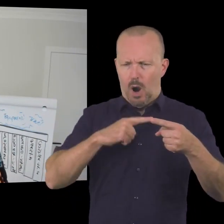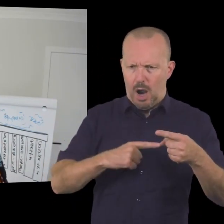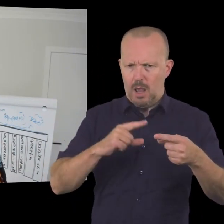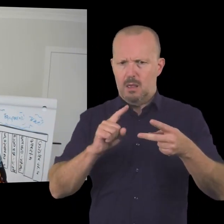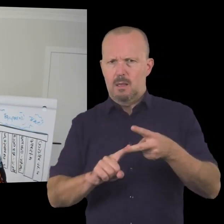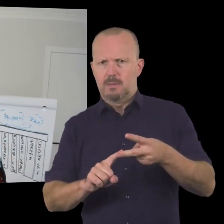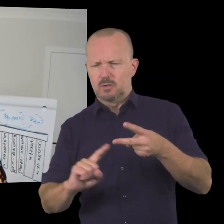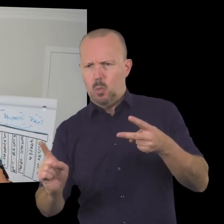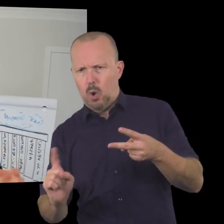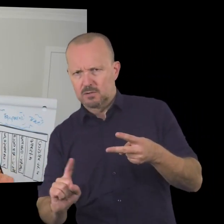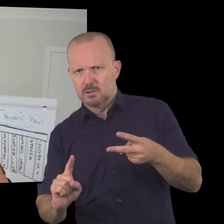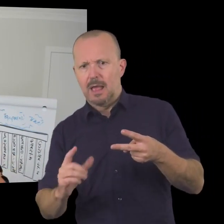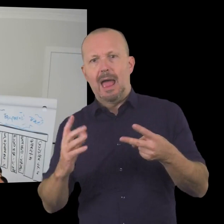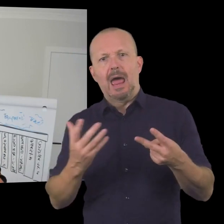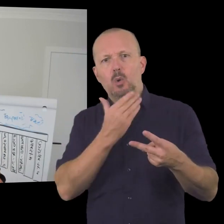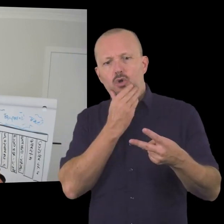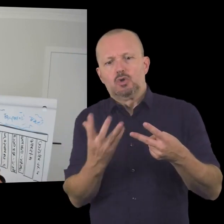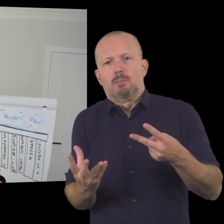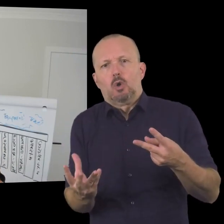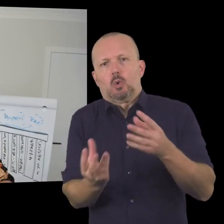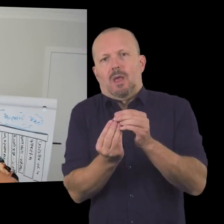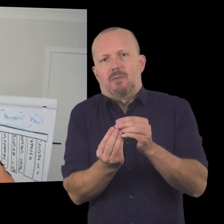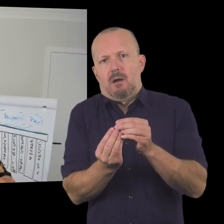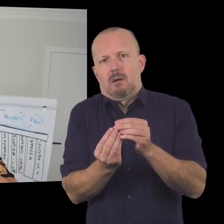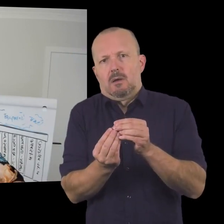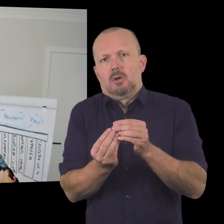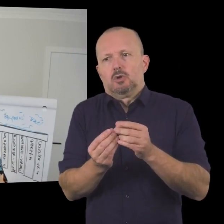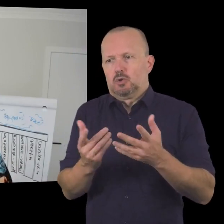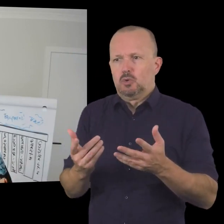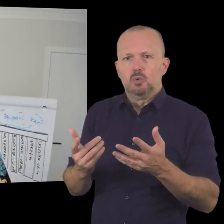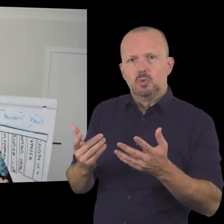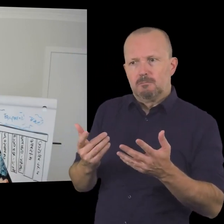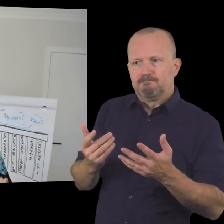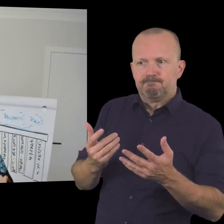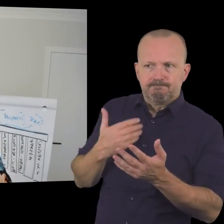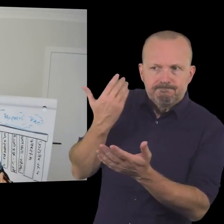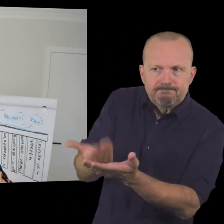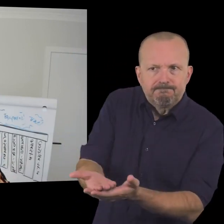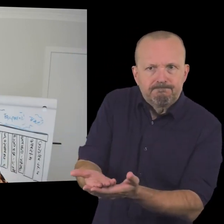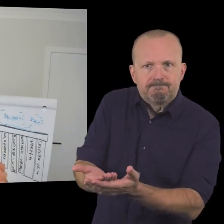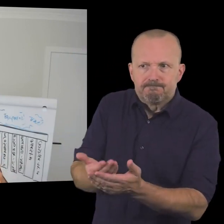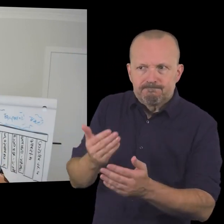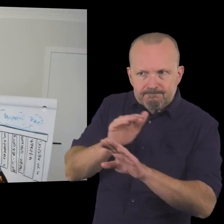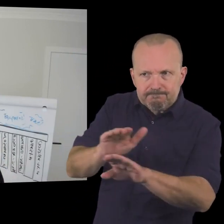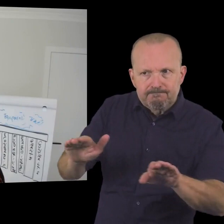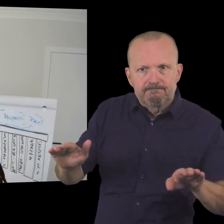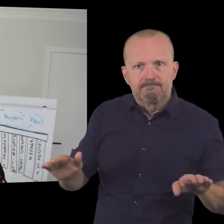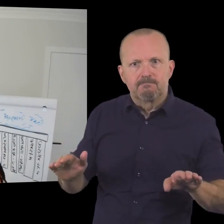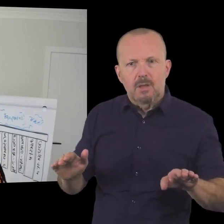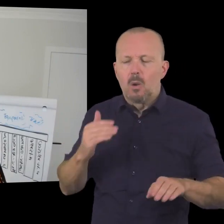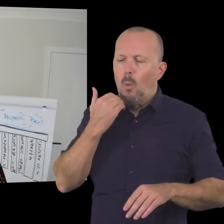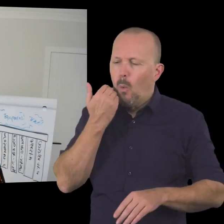it articulate what you do and how do you use them together to to do that very first introduction or elevate a pitch if you like